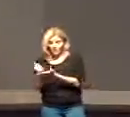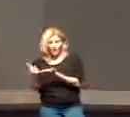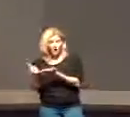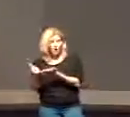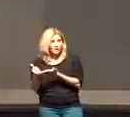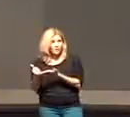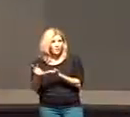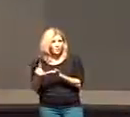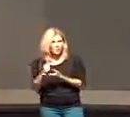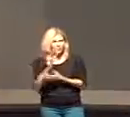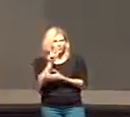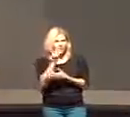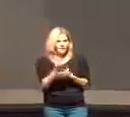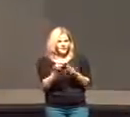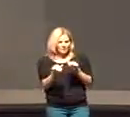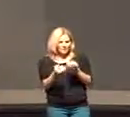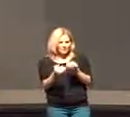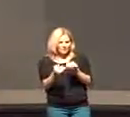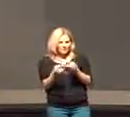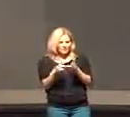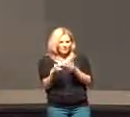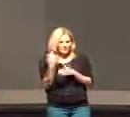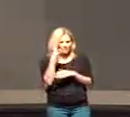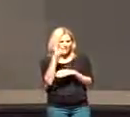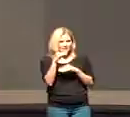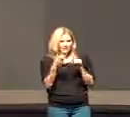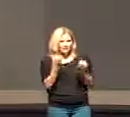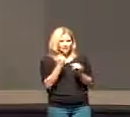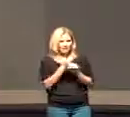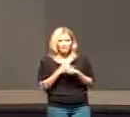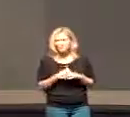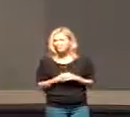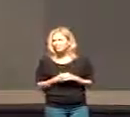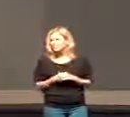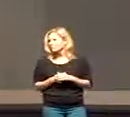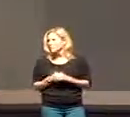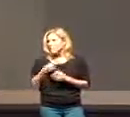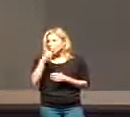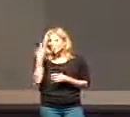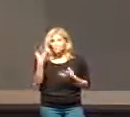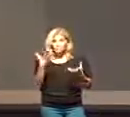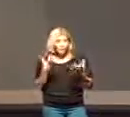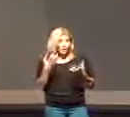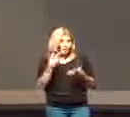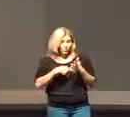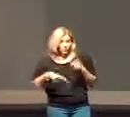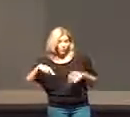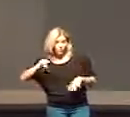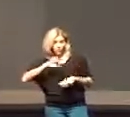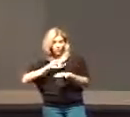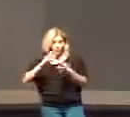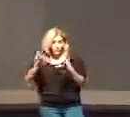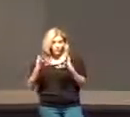even though we've only paid the minimum balance for seven years because we want what we want